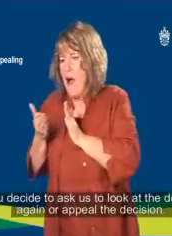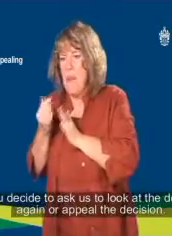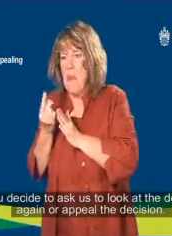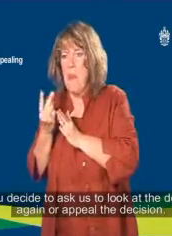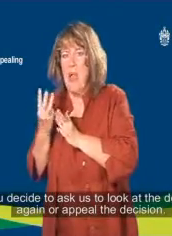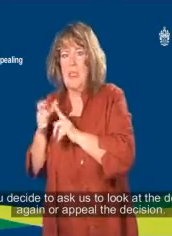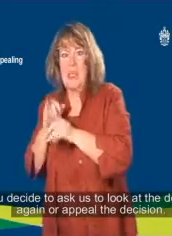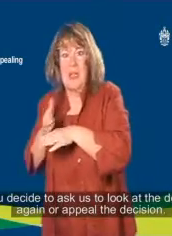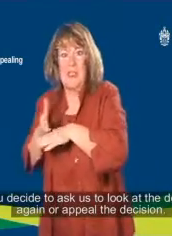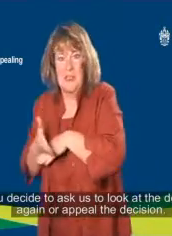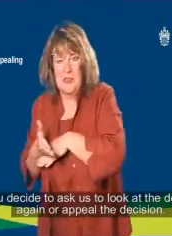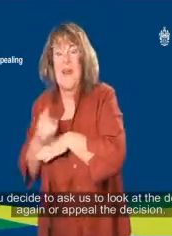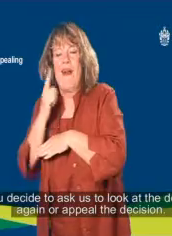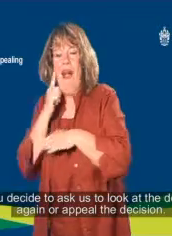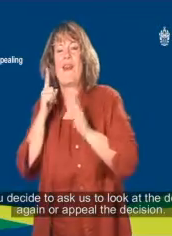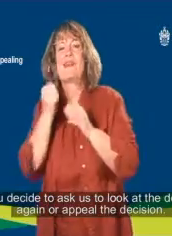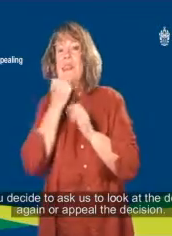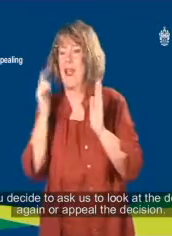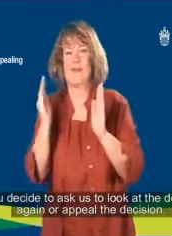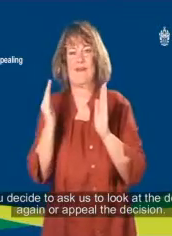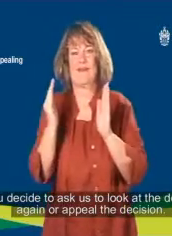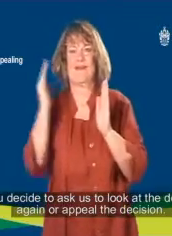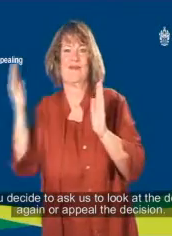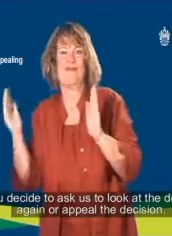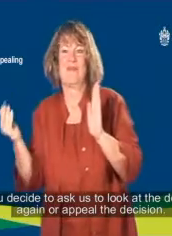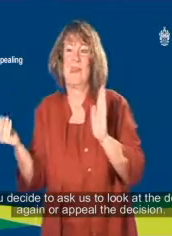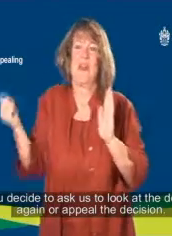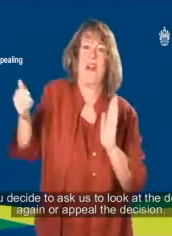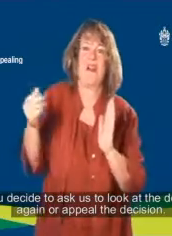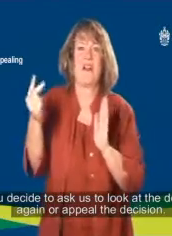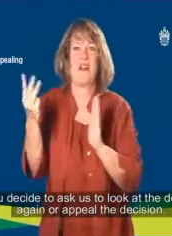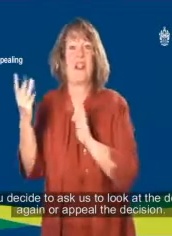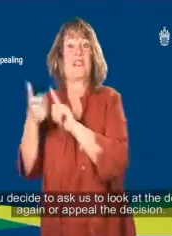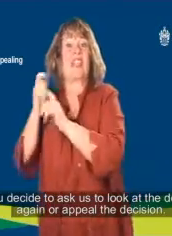If you decide to ask us to look at the decision again or appeal the decision